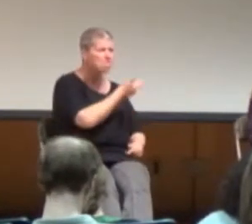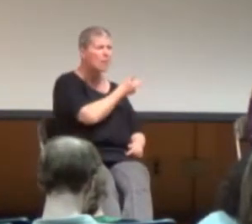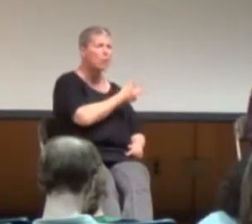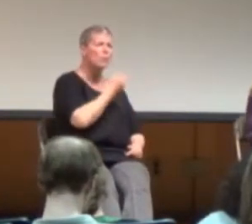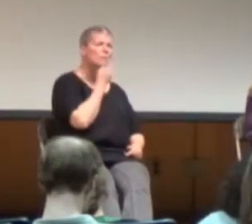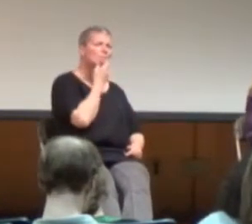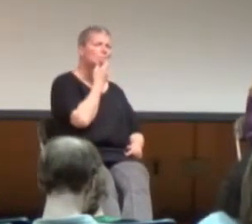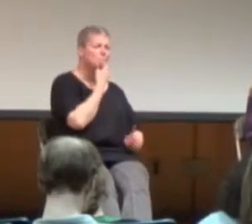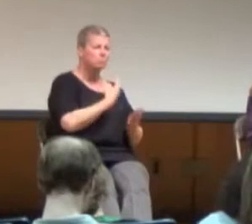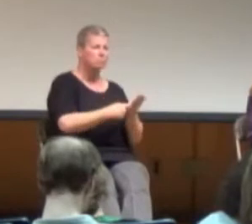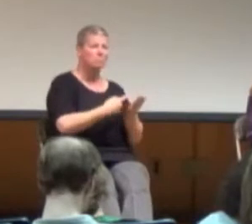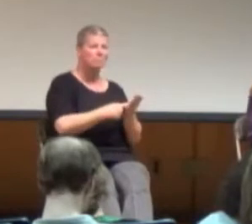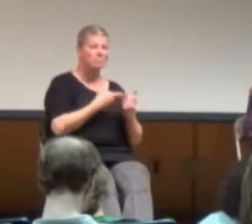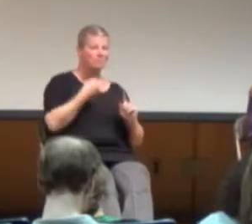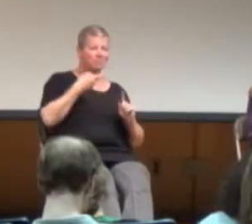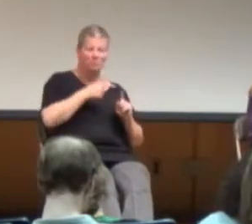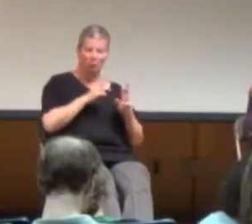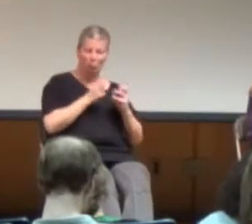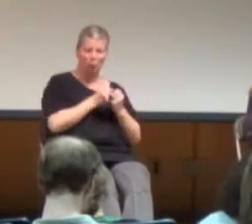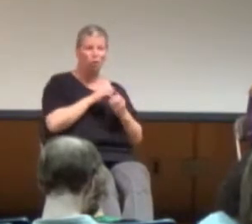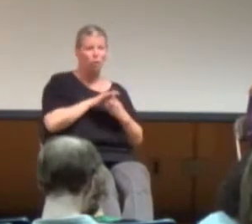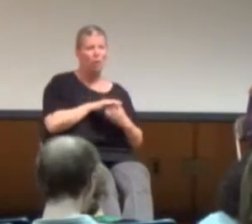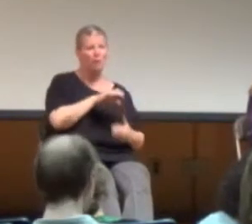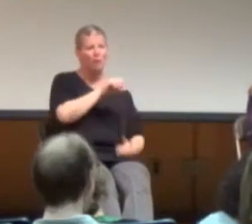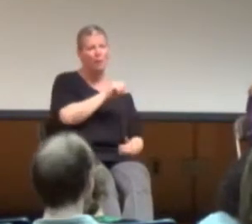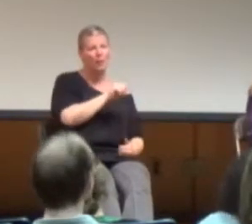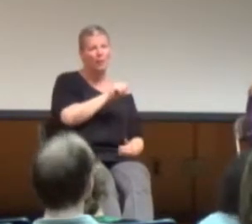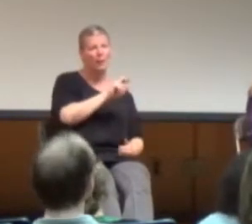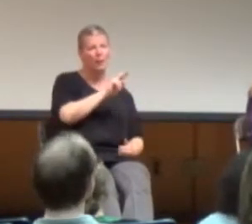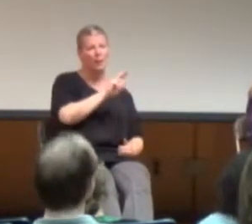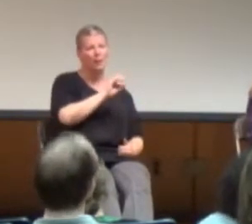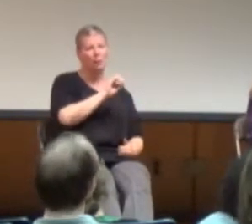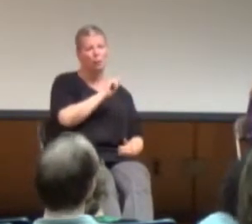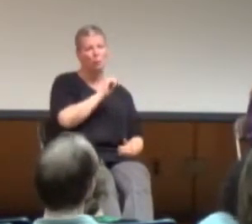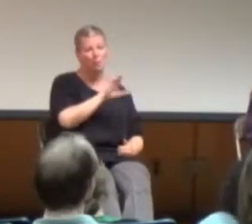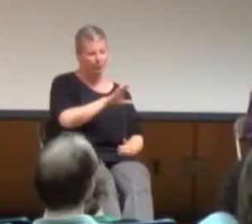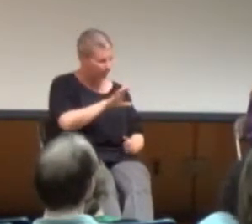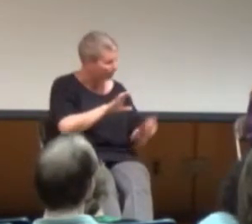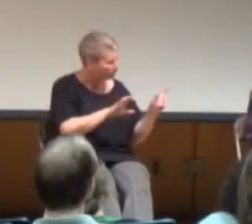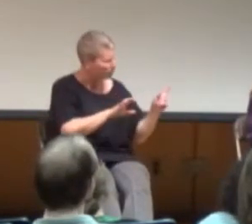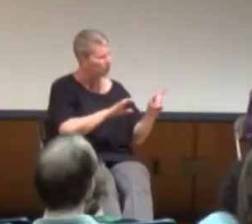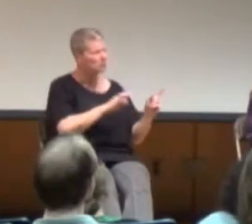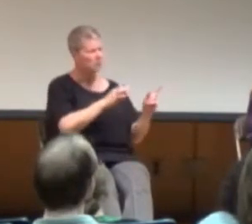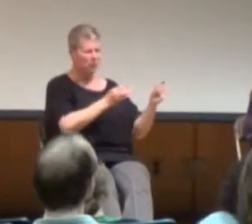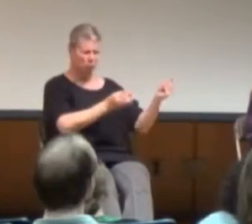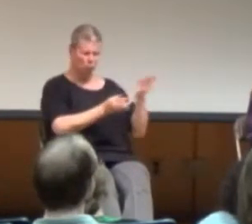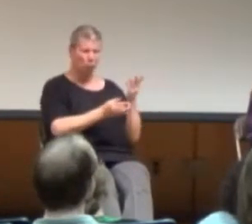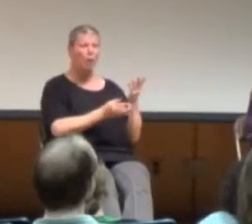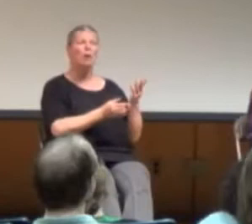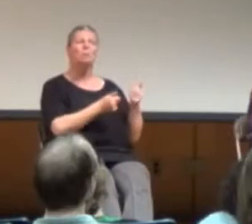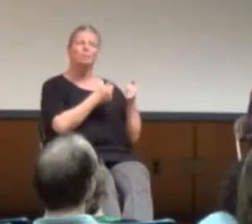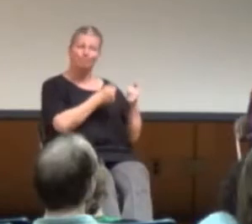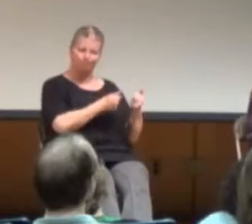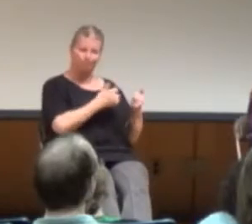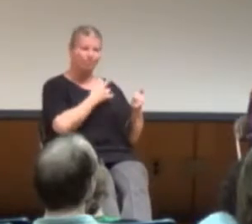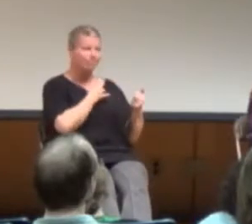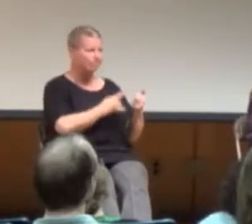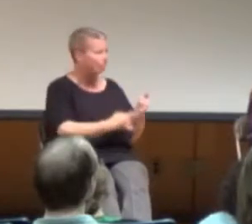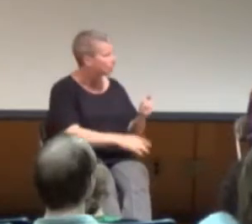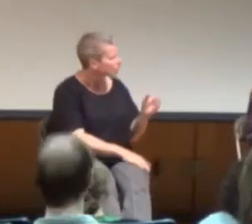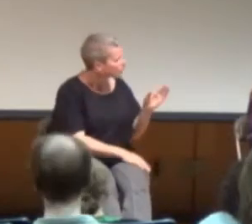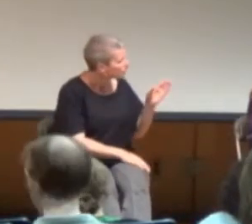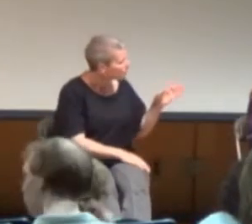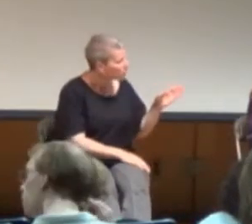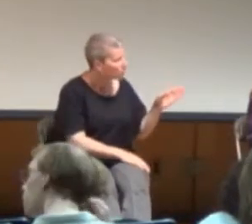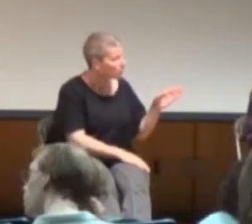in the aromantic session, and someone brought up a really good point, was it, for people who